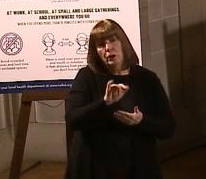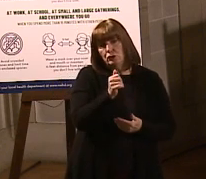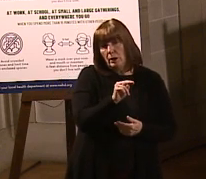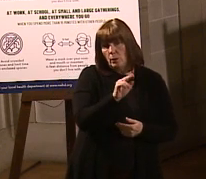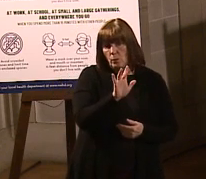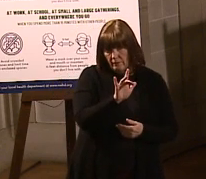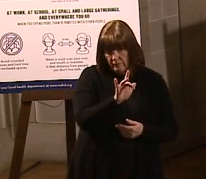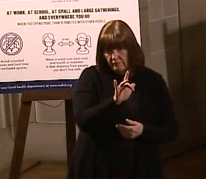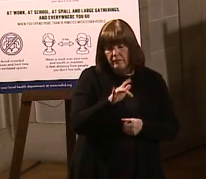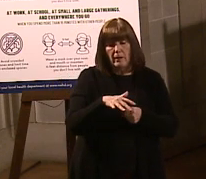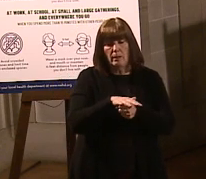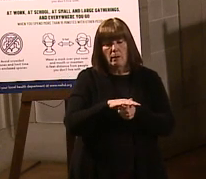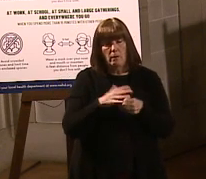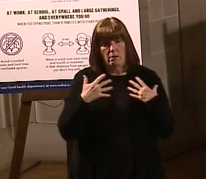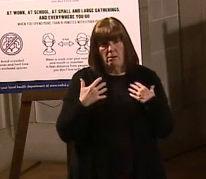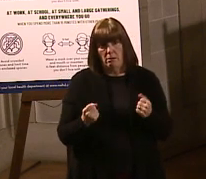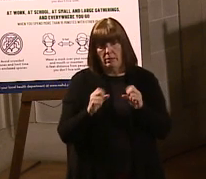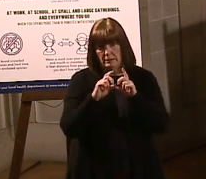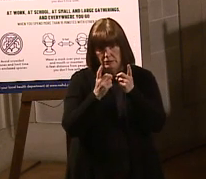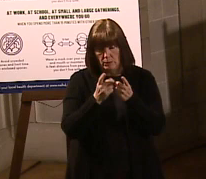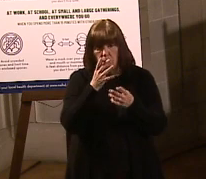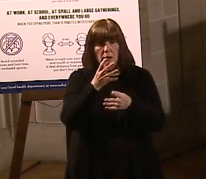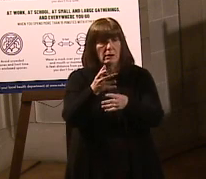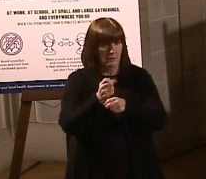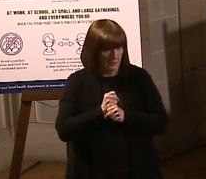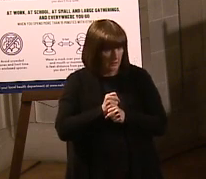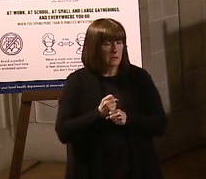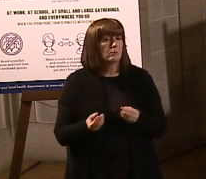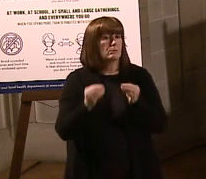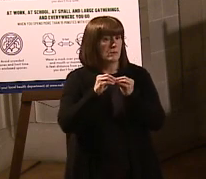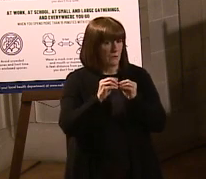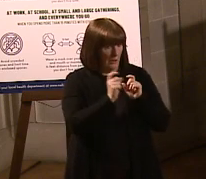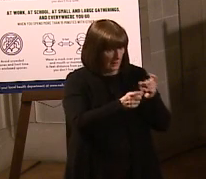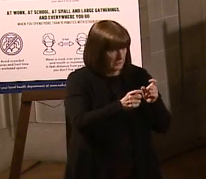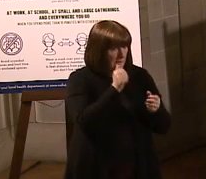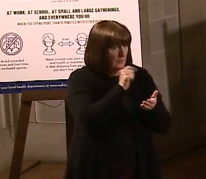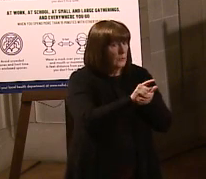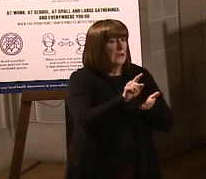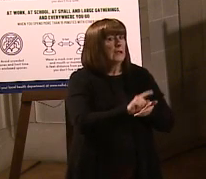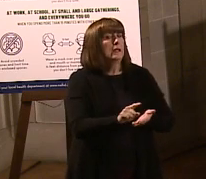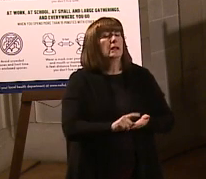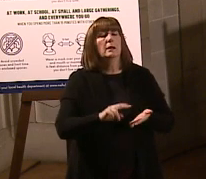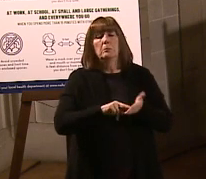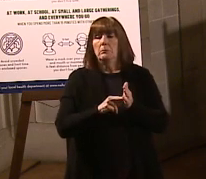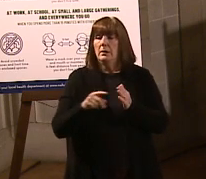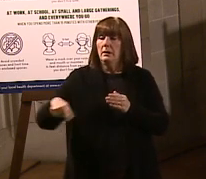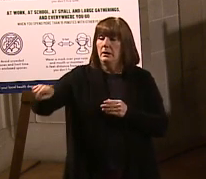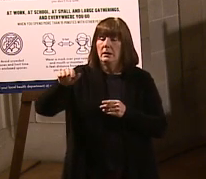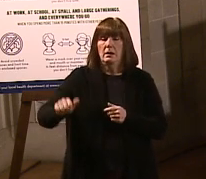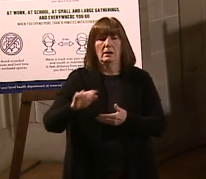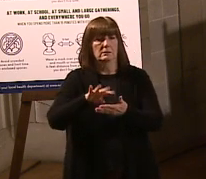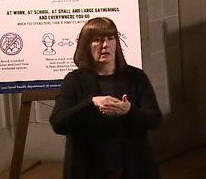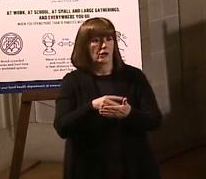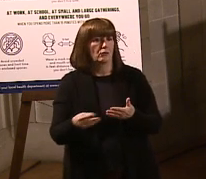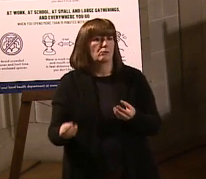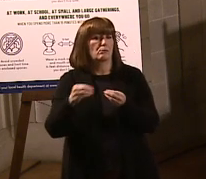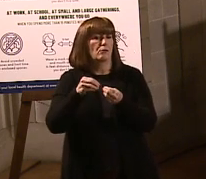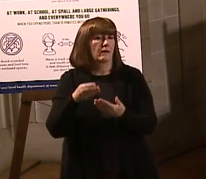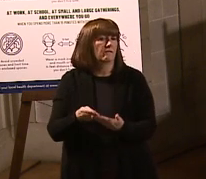the local health districts will be receiving a consistent allocation each week, which will allow partners to schedule more in advance.